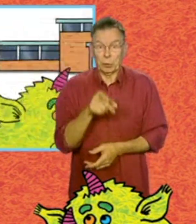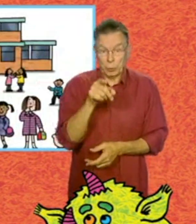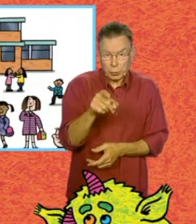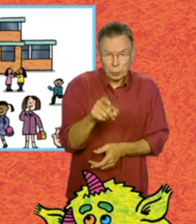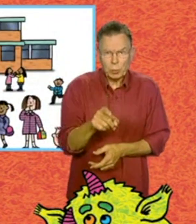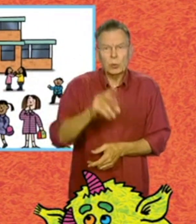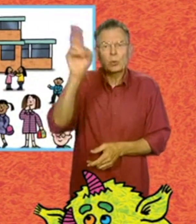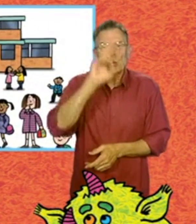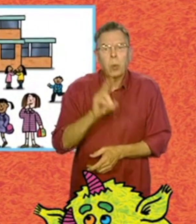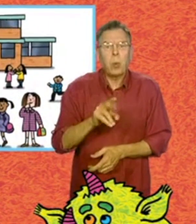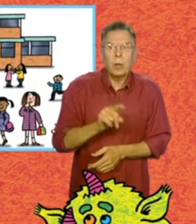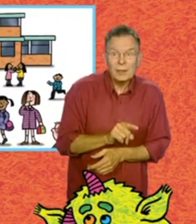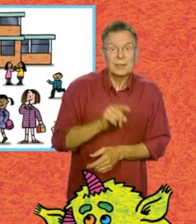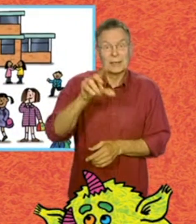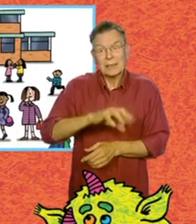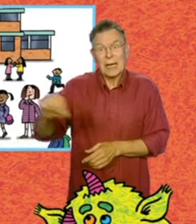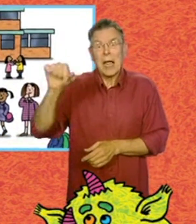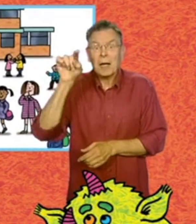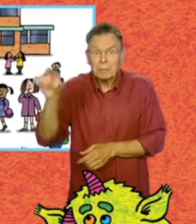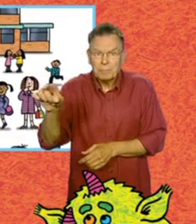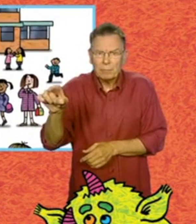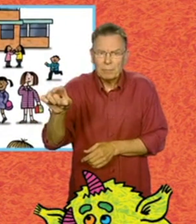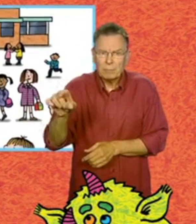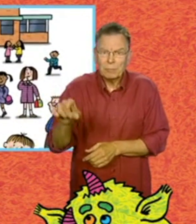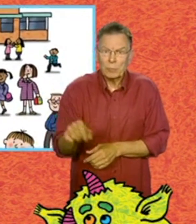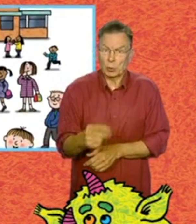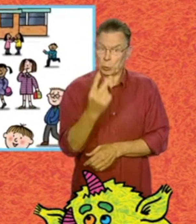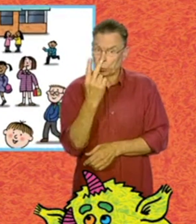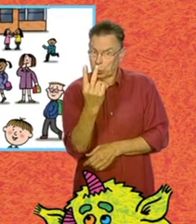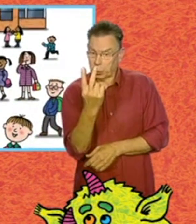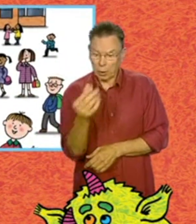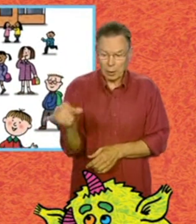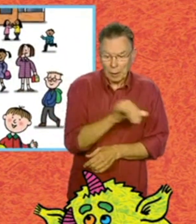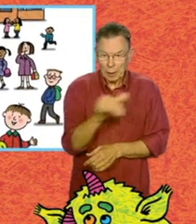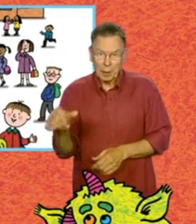But if you take it to school, there are two possibilities.